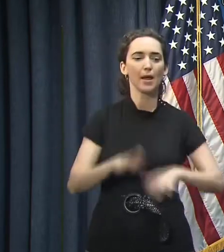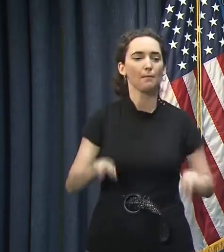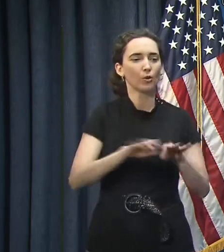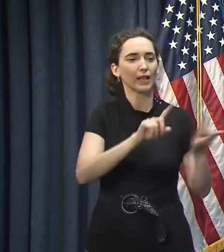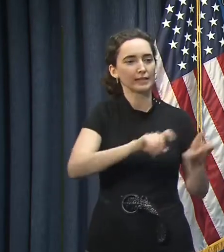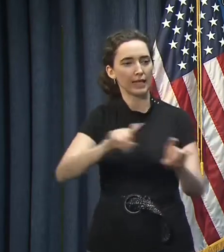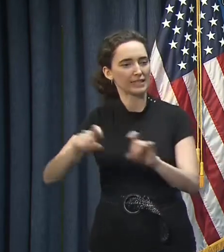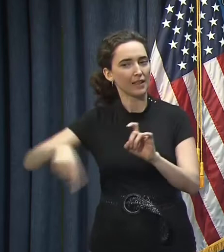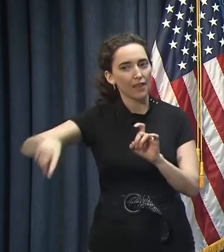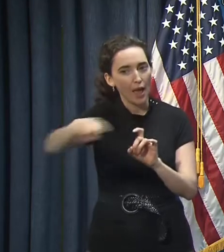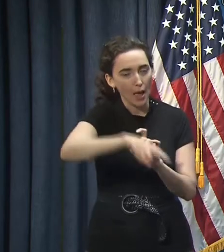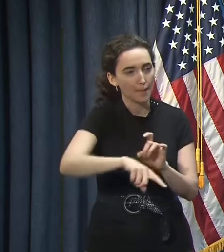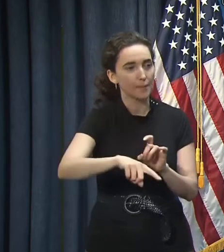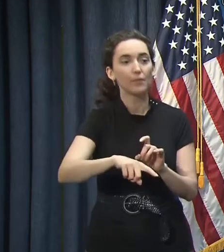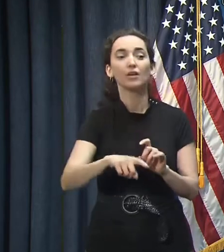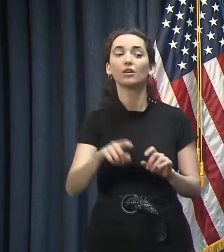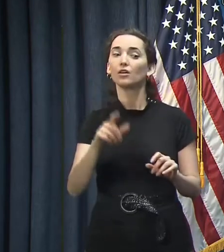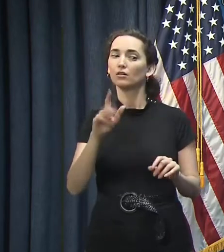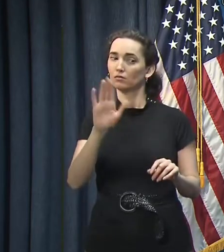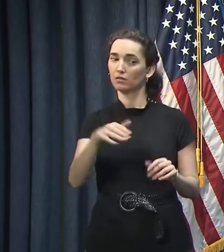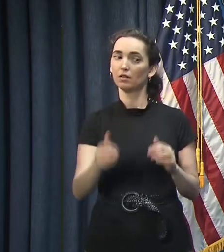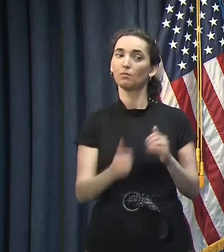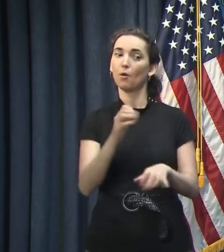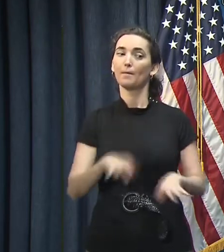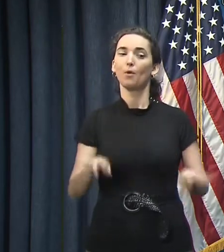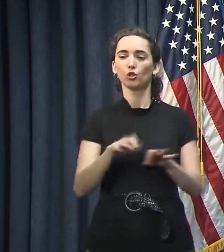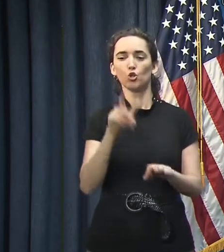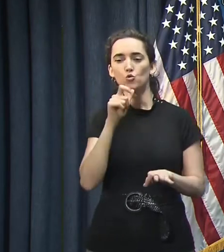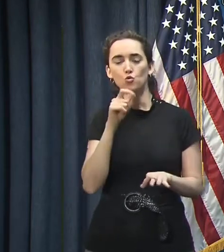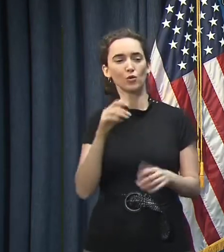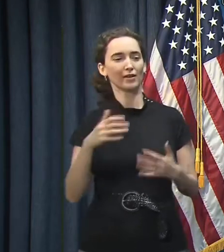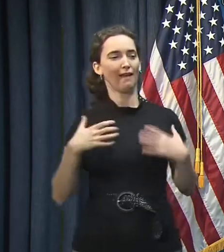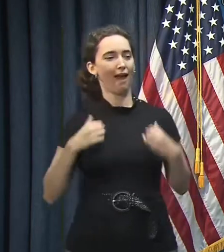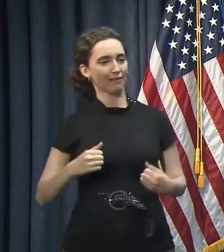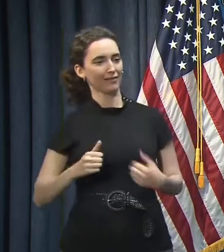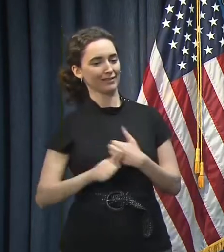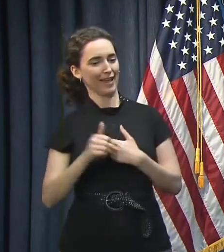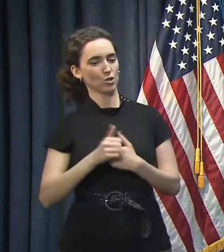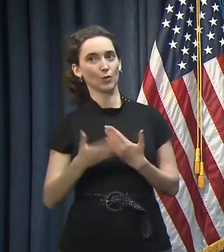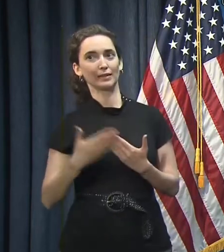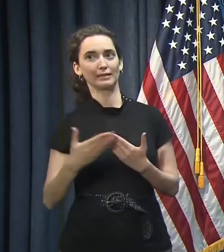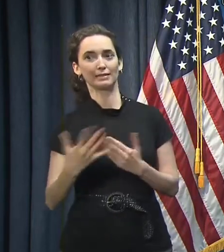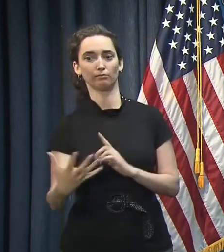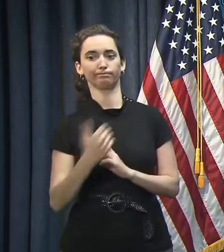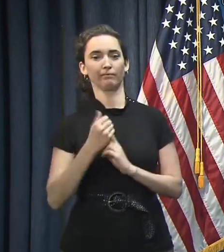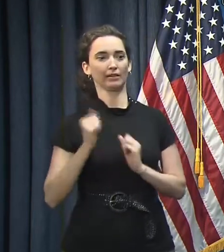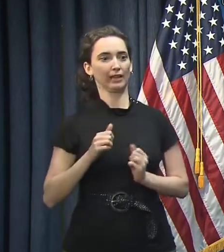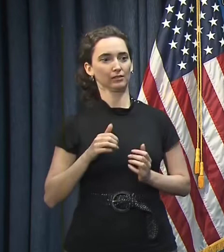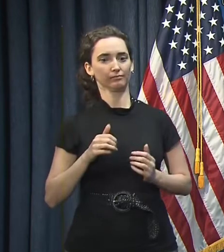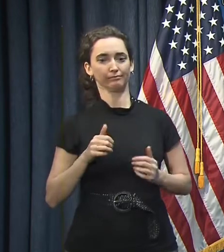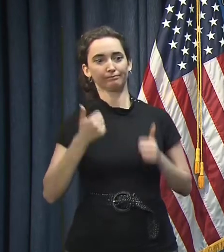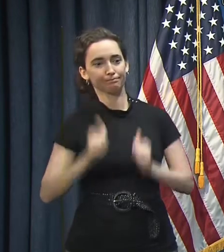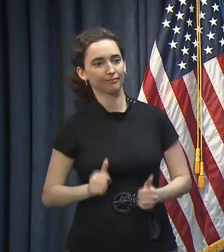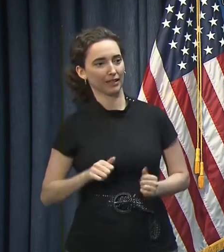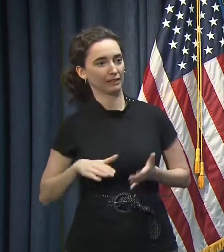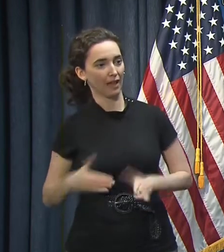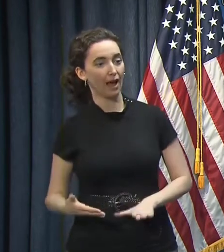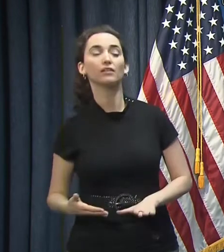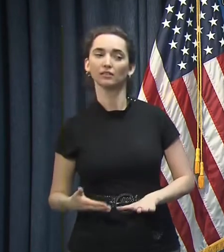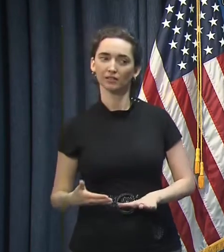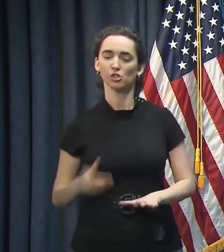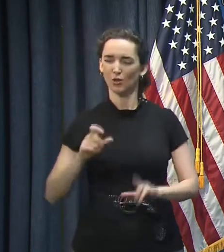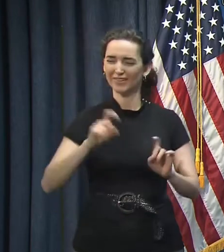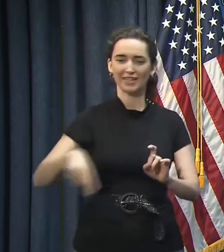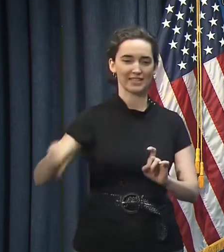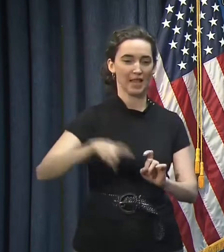sure that those individuals, especially the most vulnerable individuals to COVID-19, get as much testing and head warning